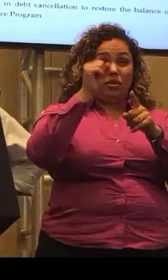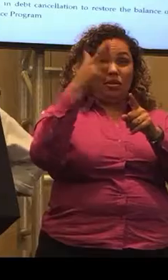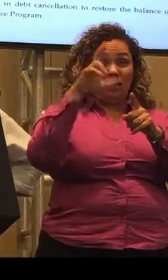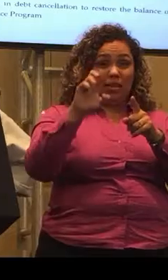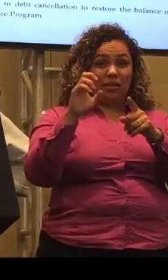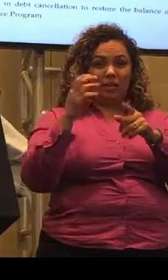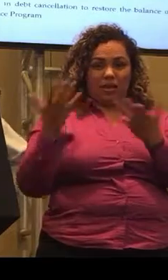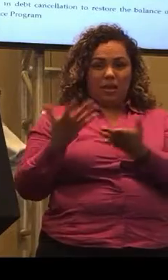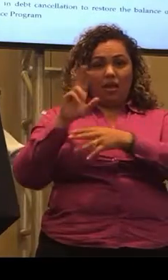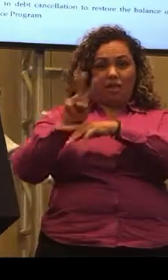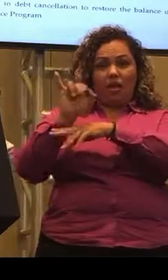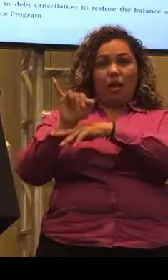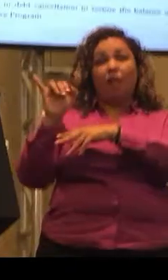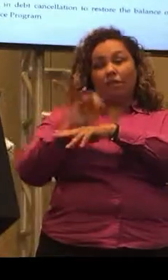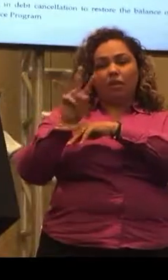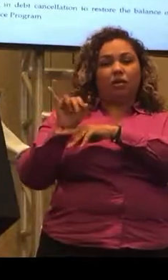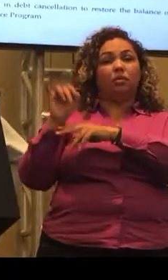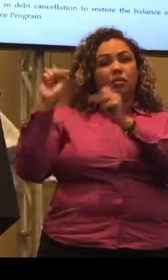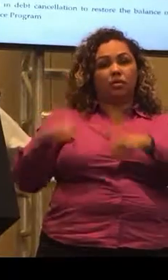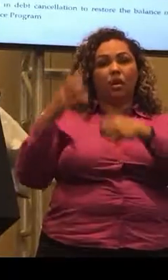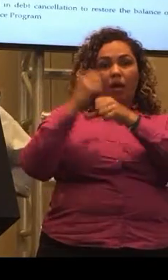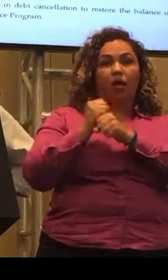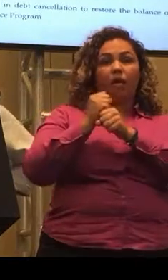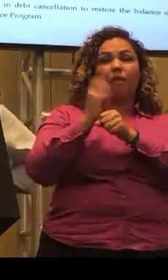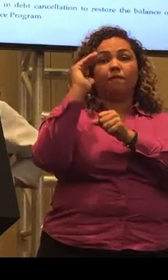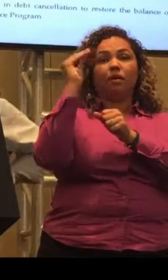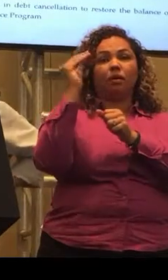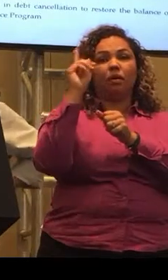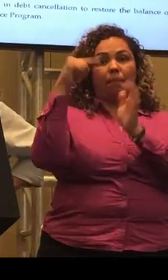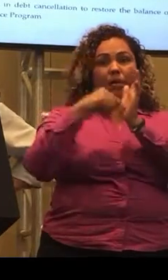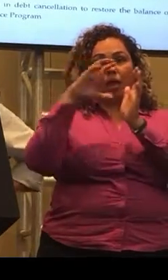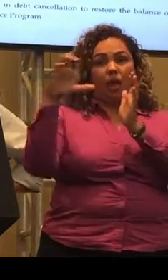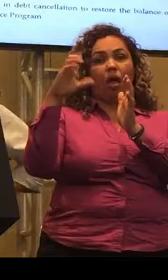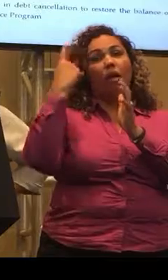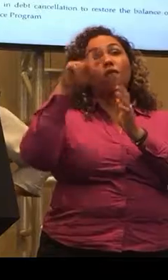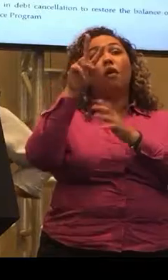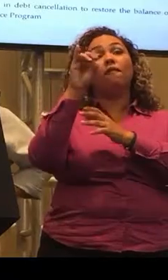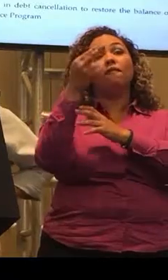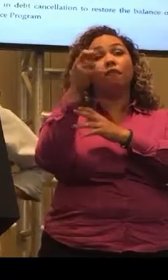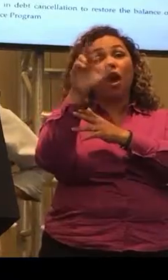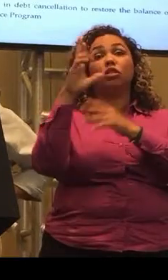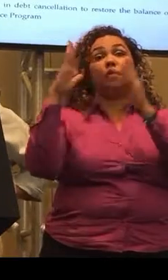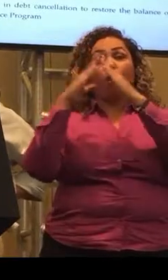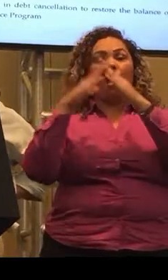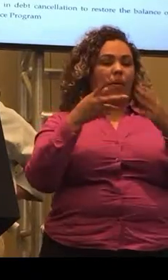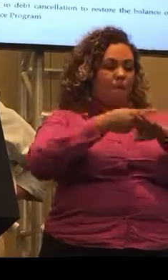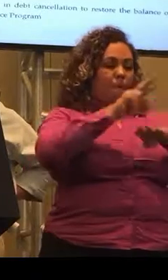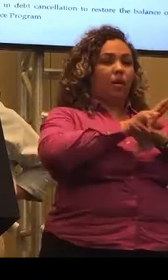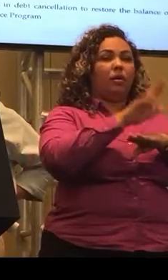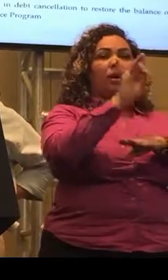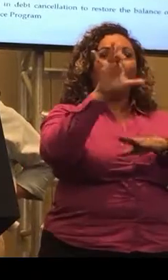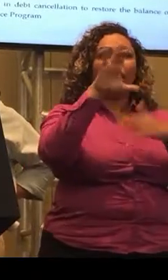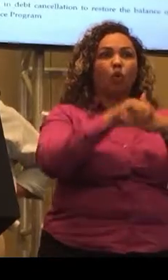Rico and the U.S. Virgin Islands, you will see that in the Virgin Islands, you can receive $1,500 for vouching for housing, and Puerto Rico is